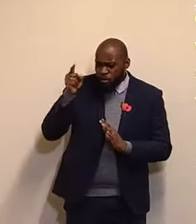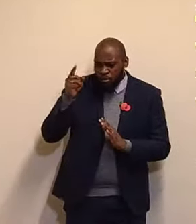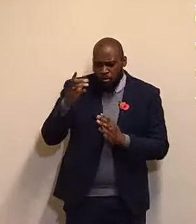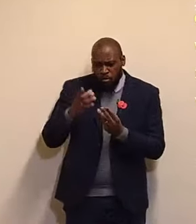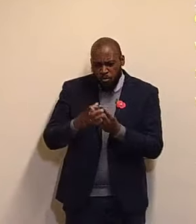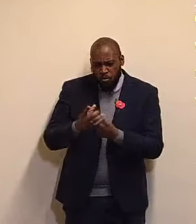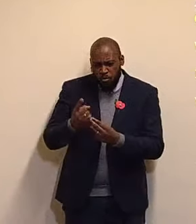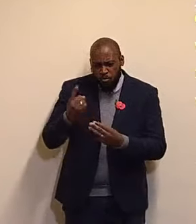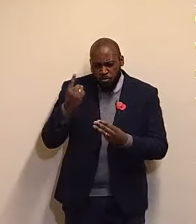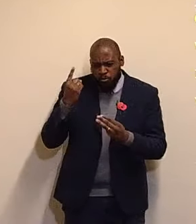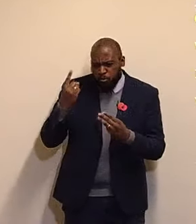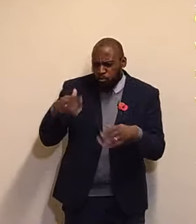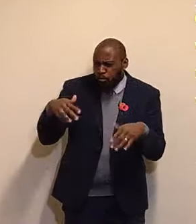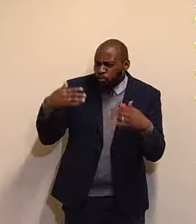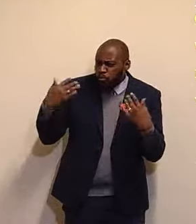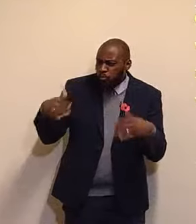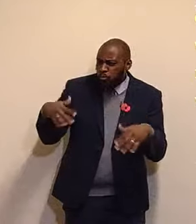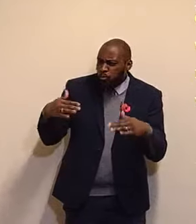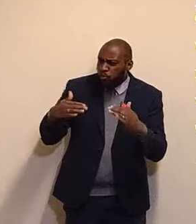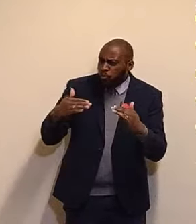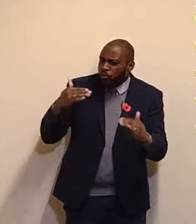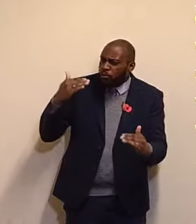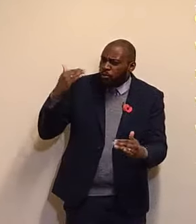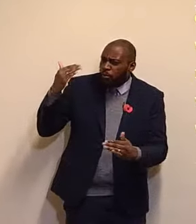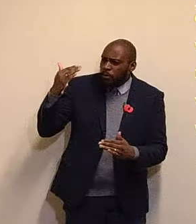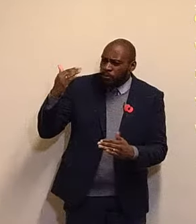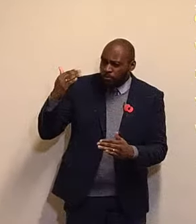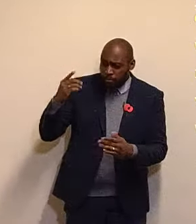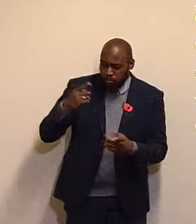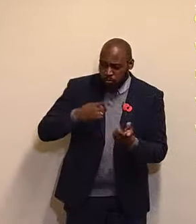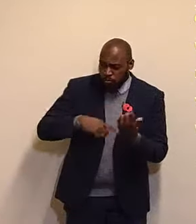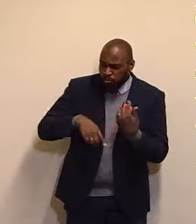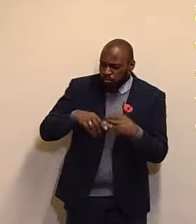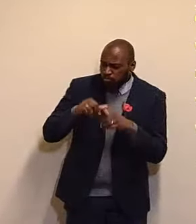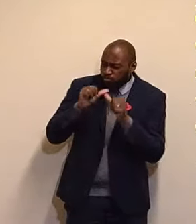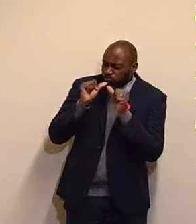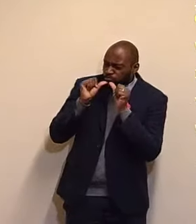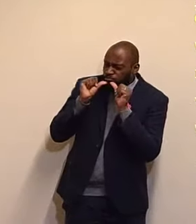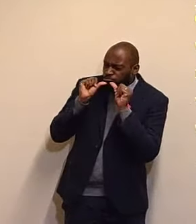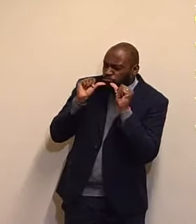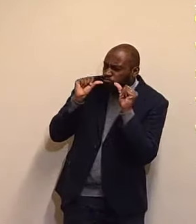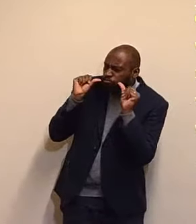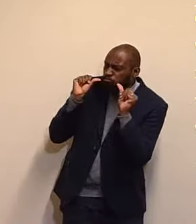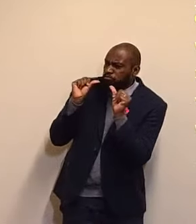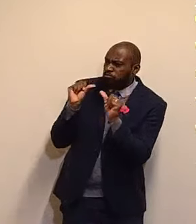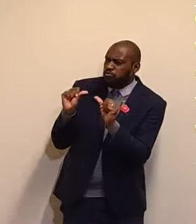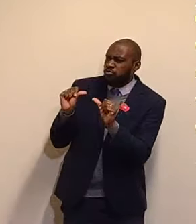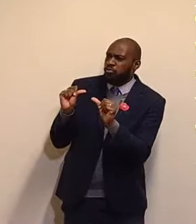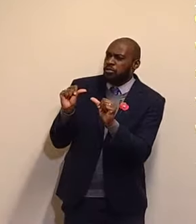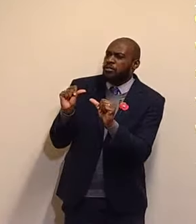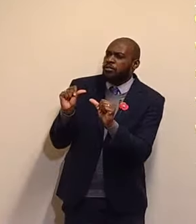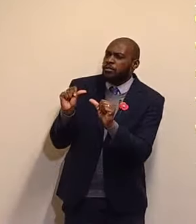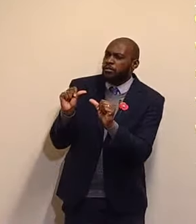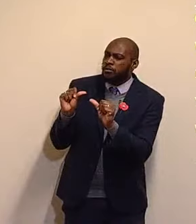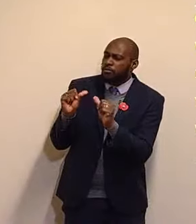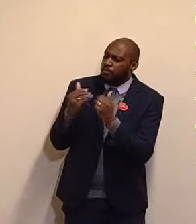up our voices in adoration, in worship. O Lord, we give thee thanks, Father,